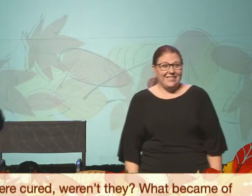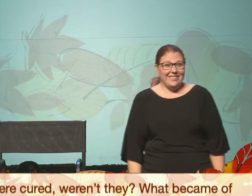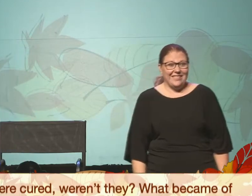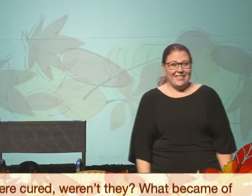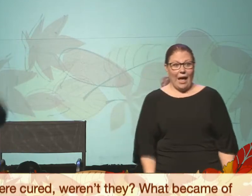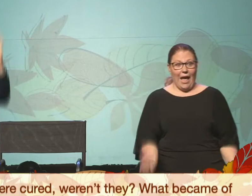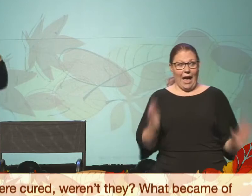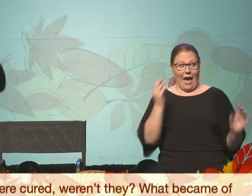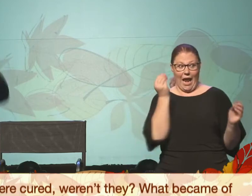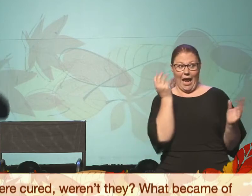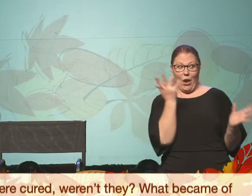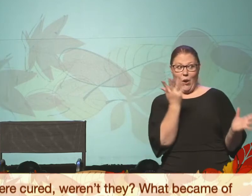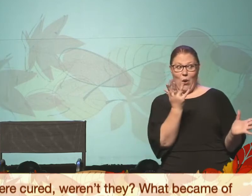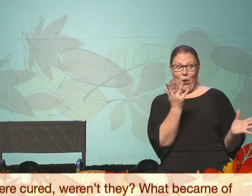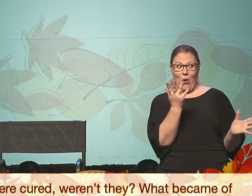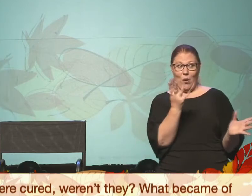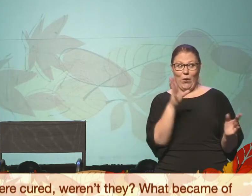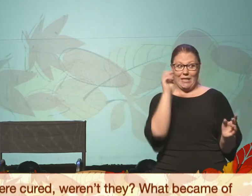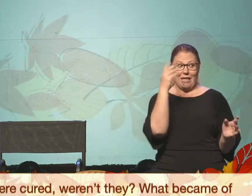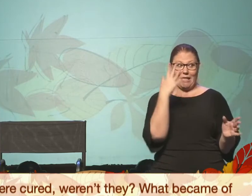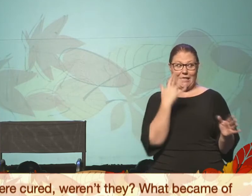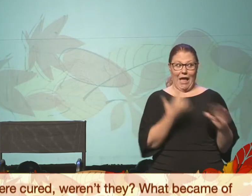Hello, is the sun getting to you, Jesus?